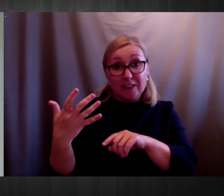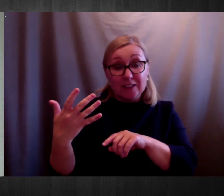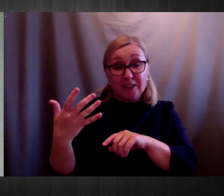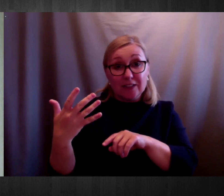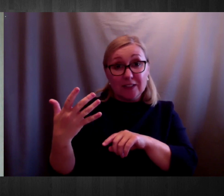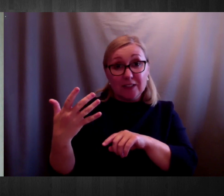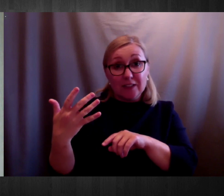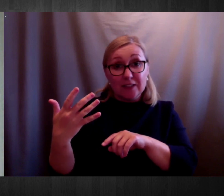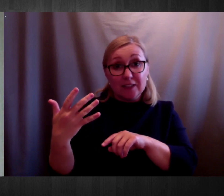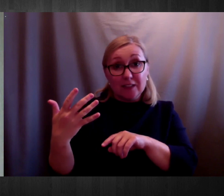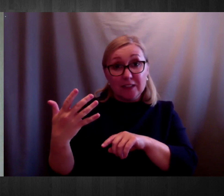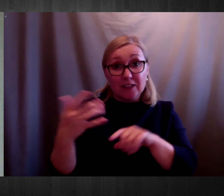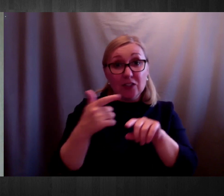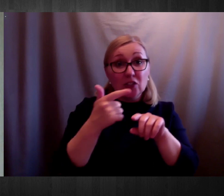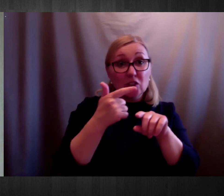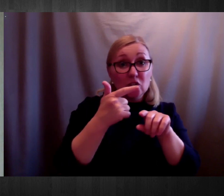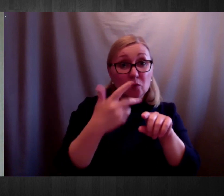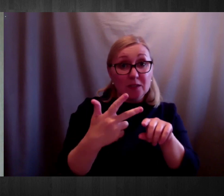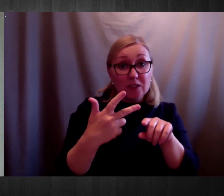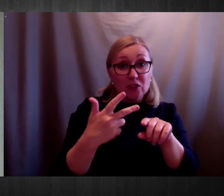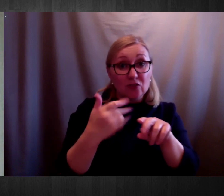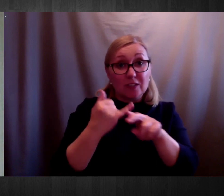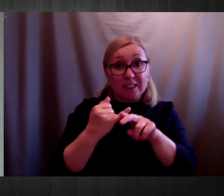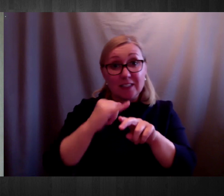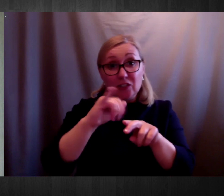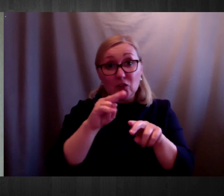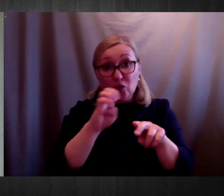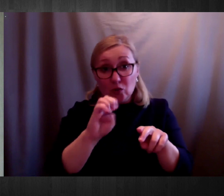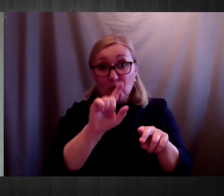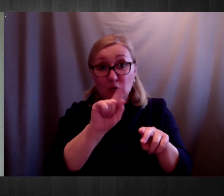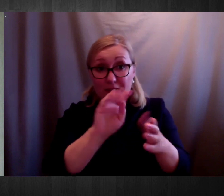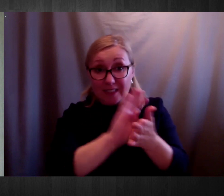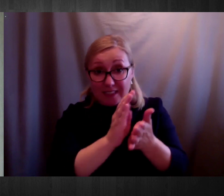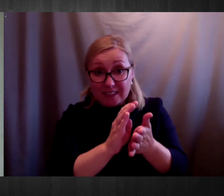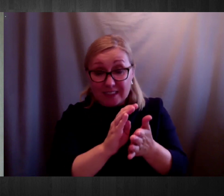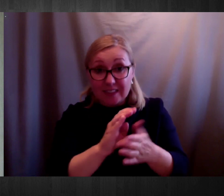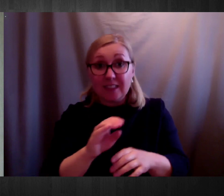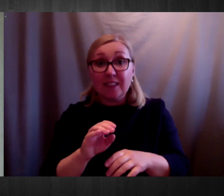23 in 2019 and April 2018,